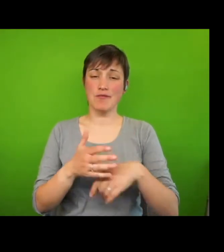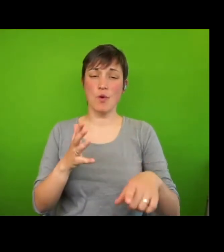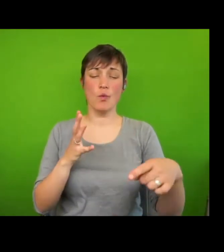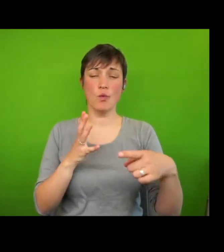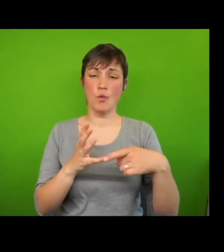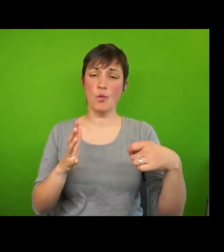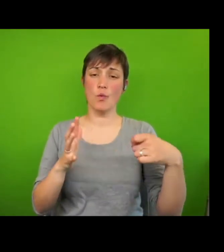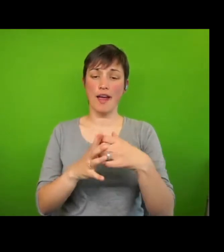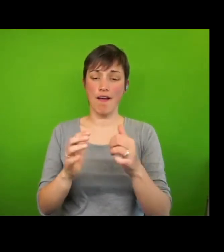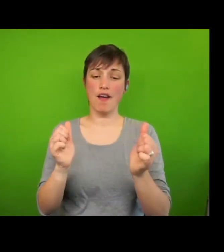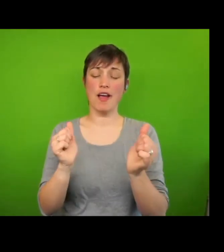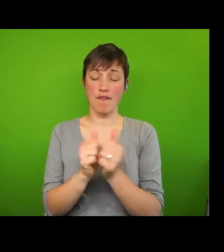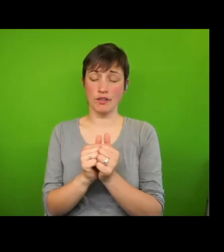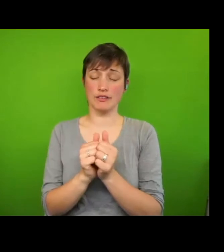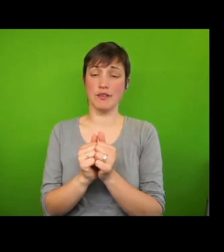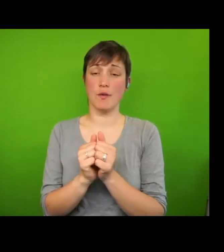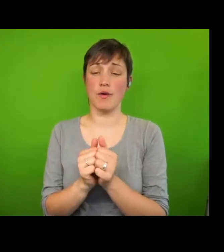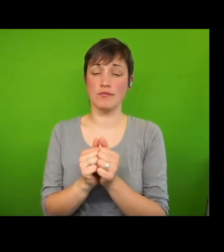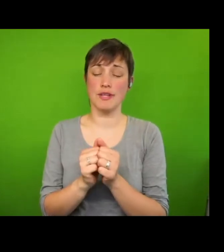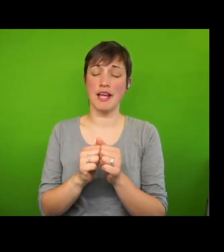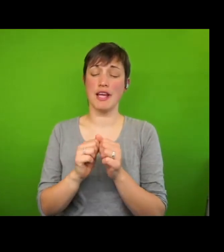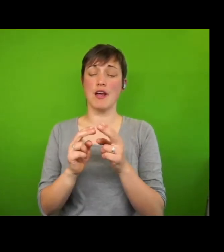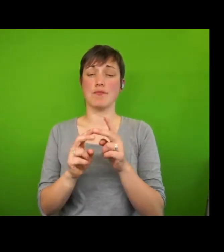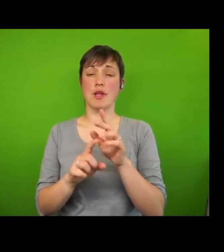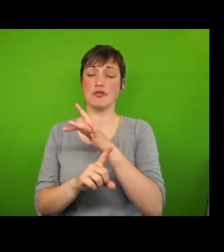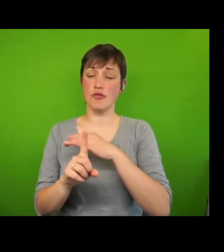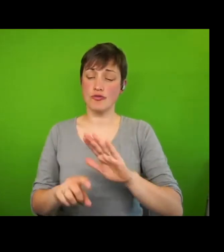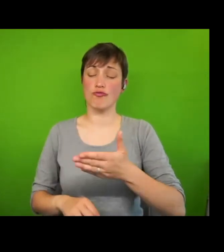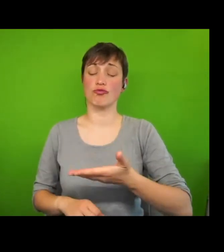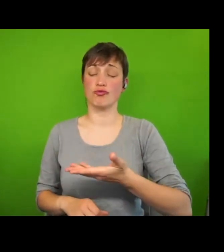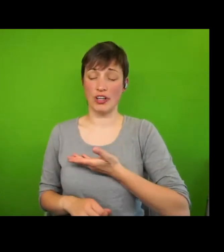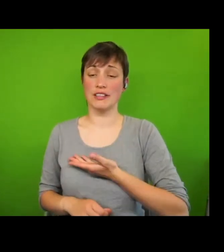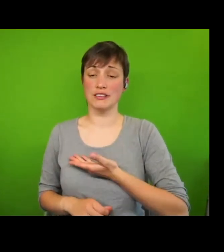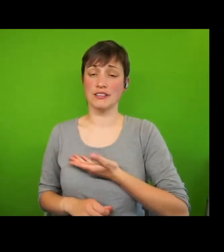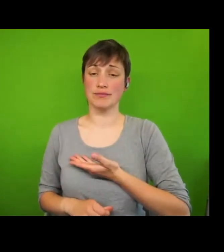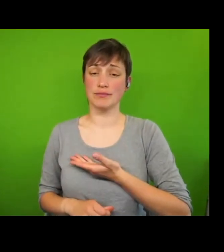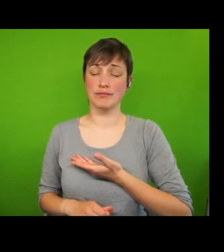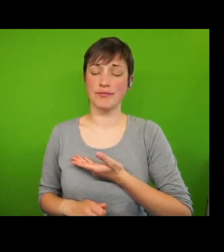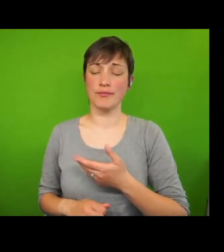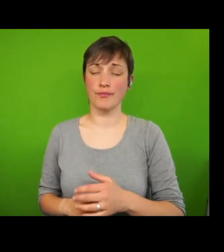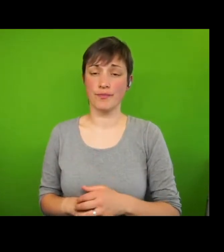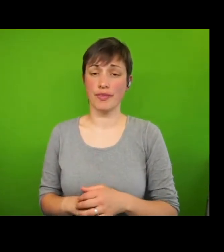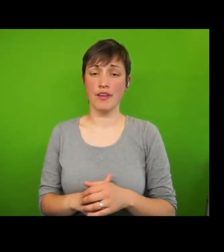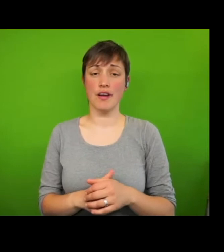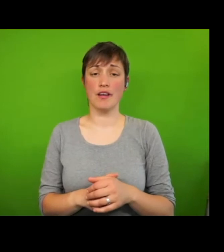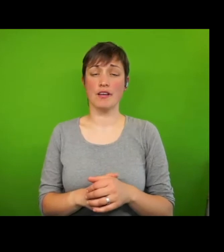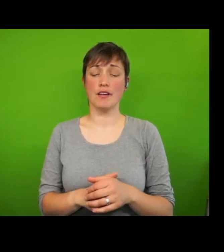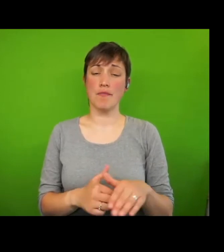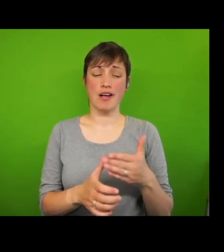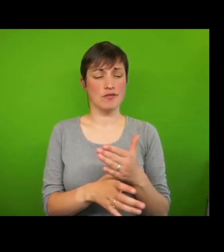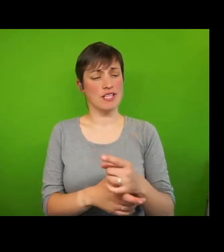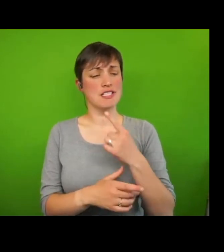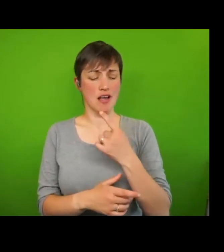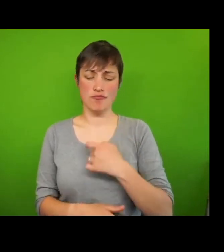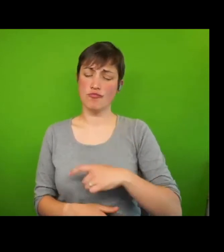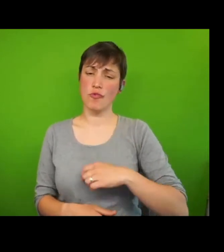and cultural rights. Moreover, human rights activists argue that rights have to be claimed and that they construct people in